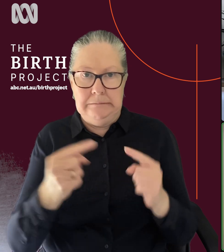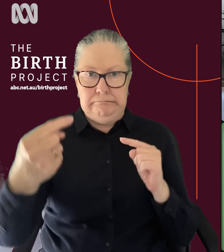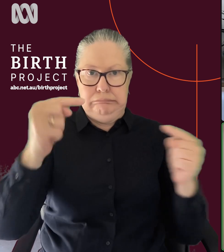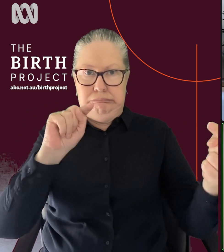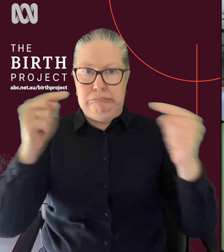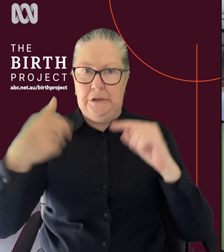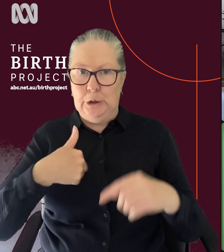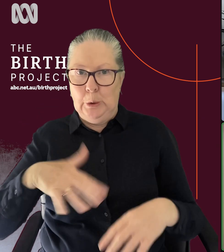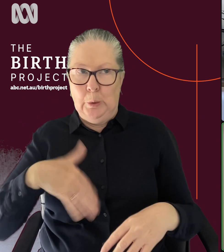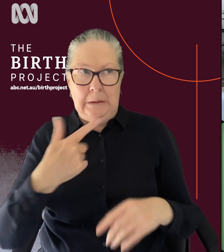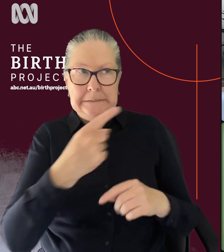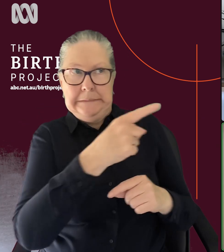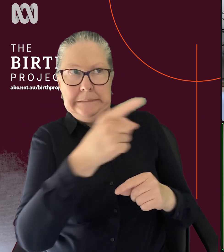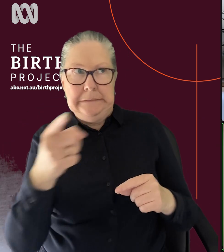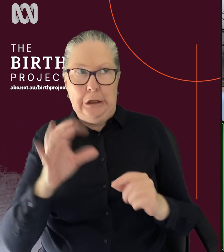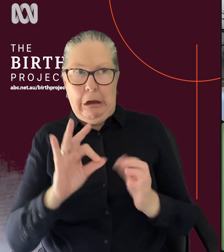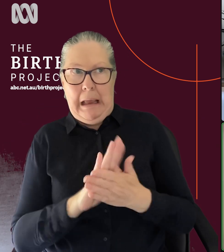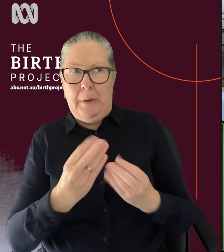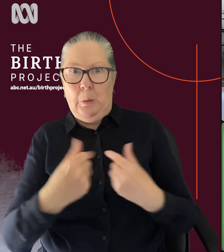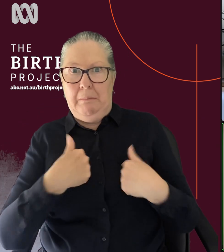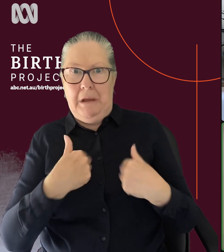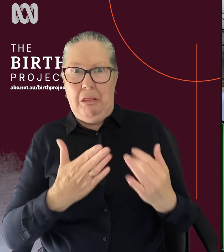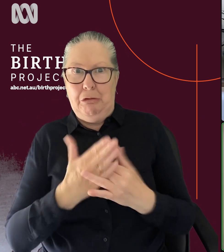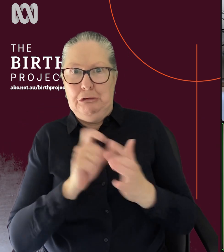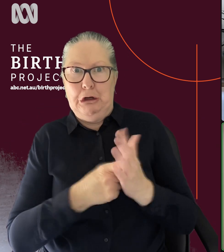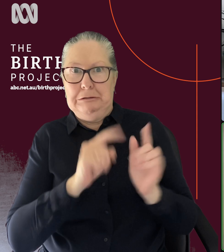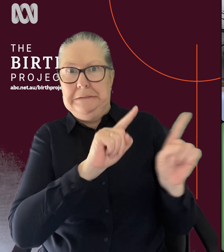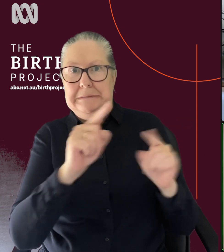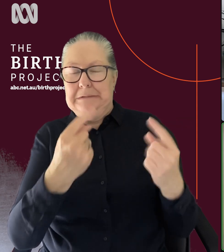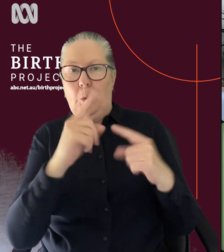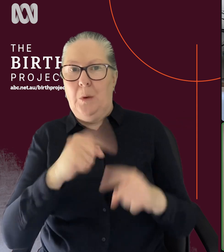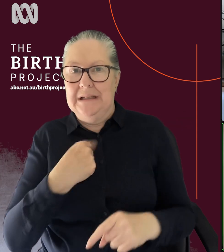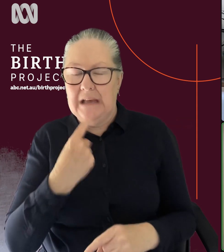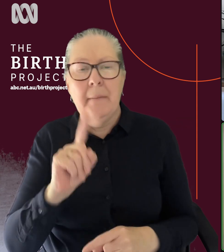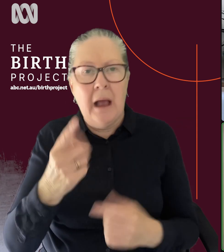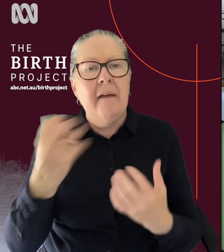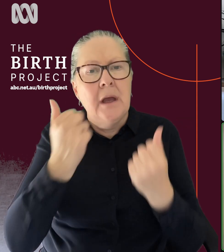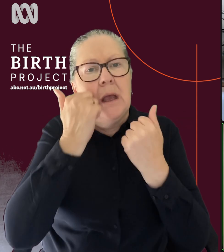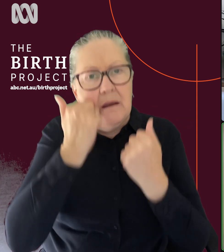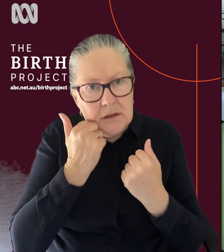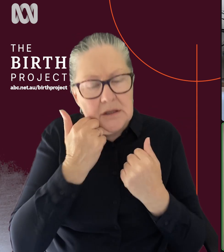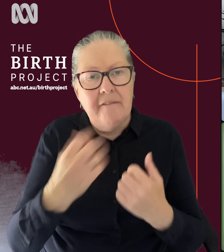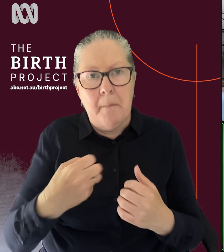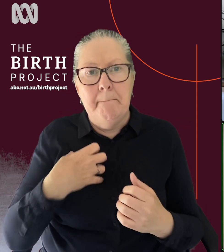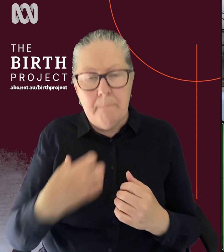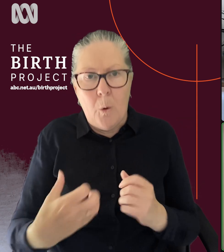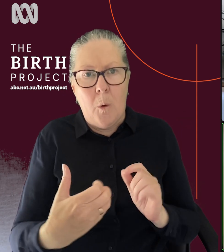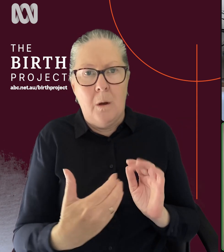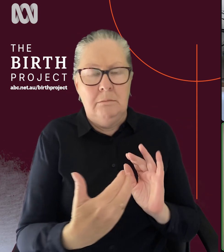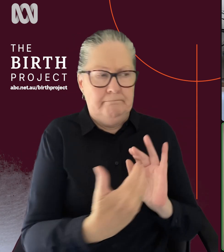obstetric field here, but, um, but I think generally, um, yeah, the evidence supports that there is more intervention, I would probably